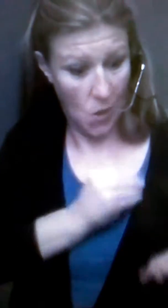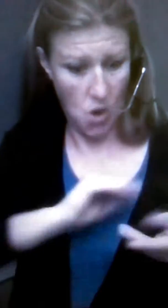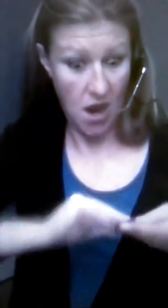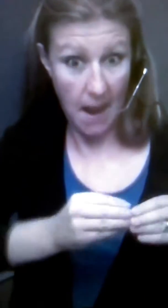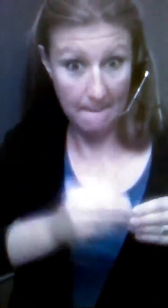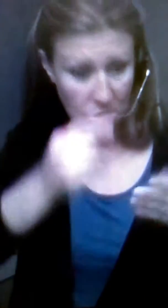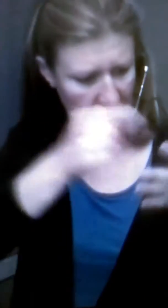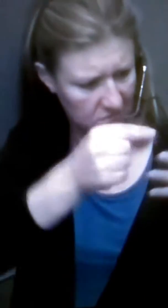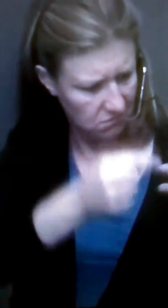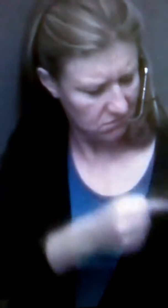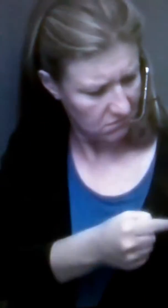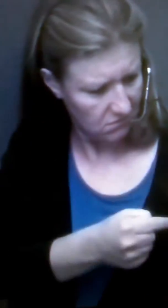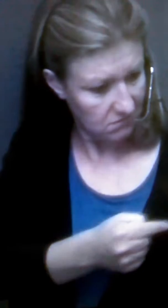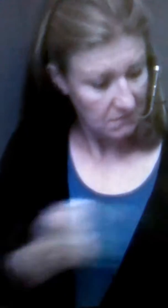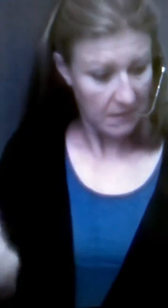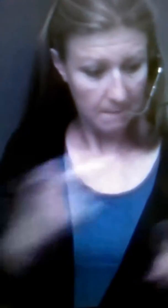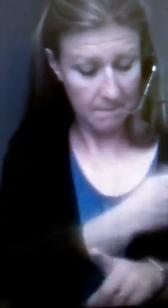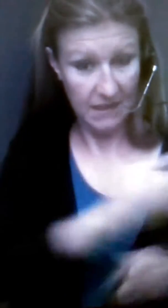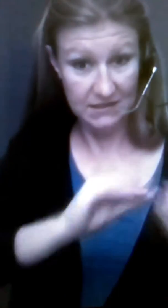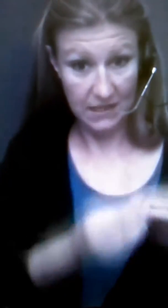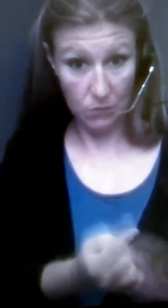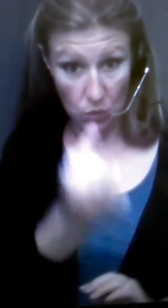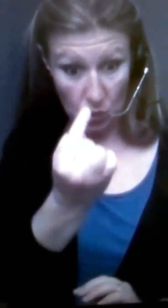great about walking downtown.